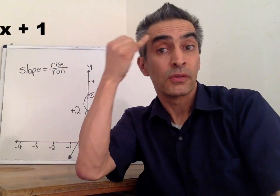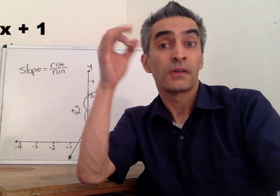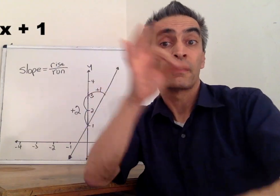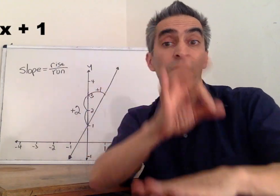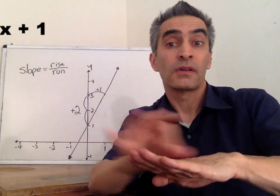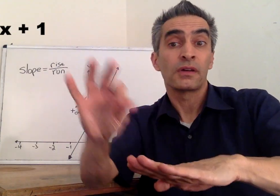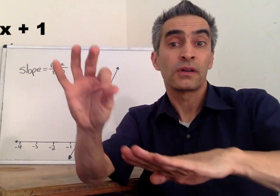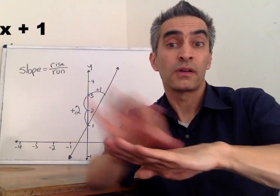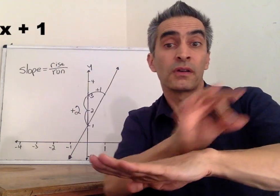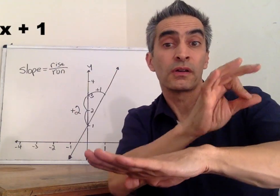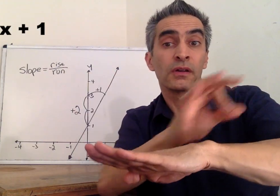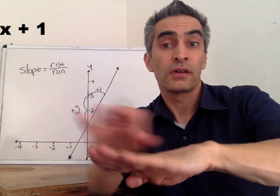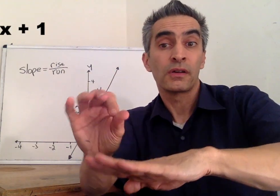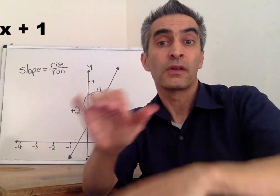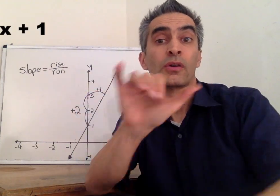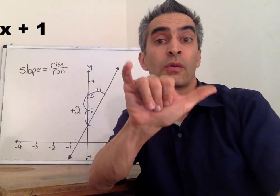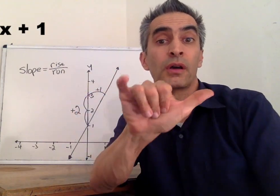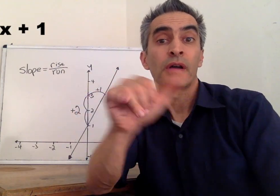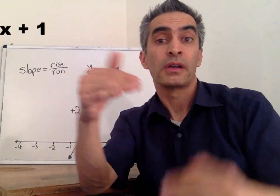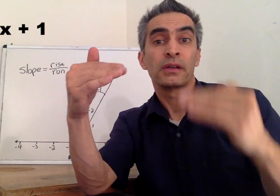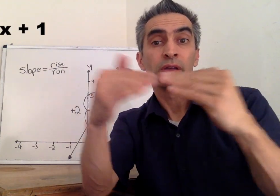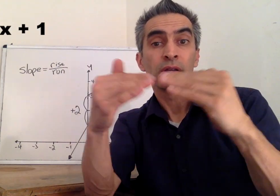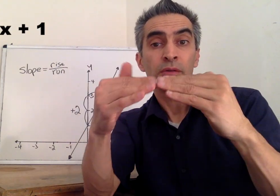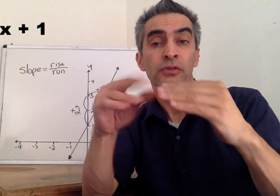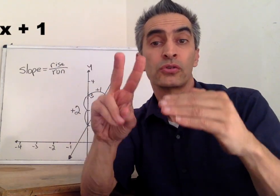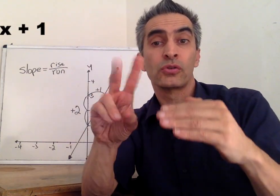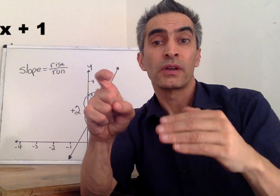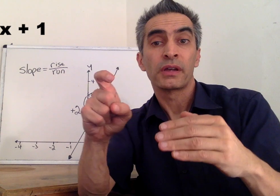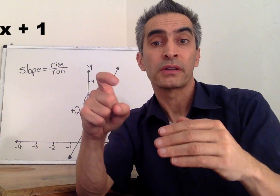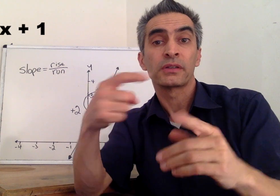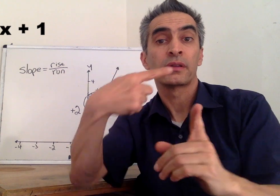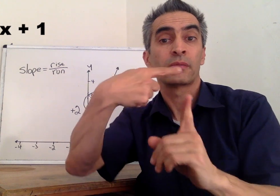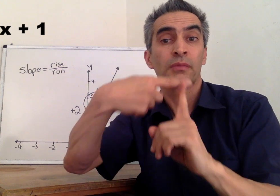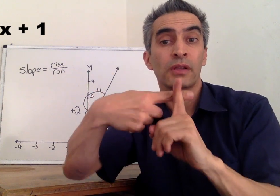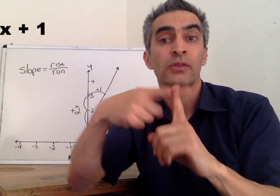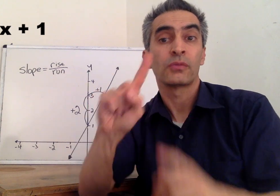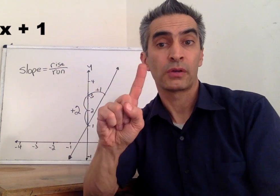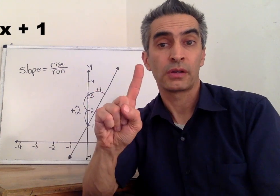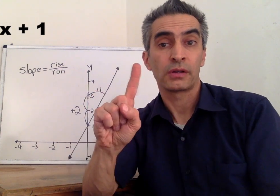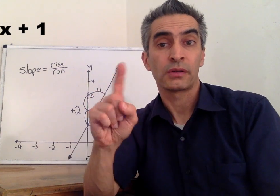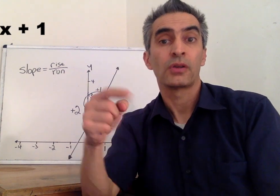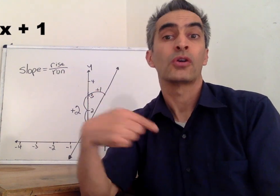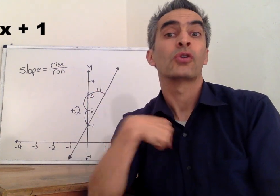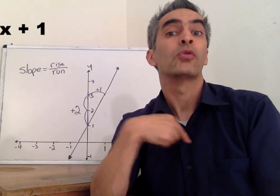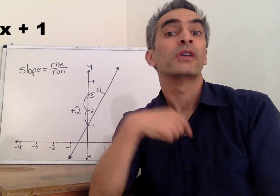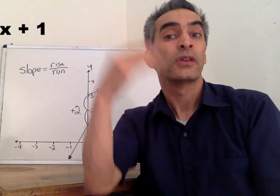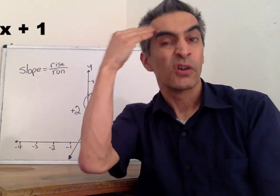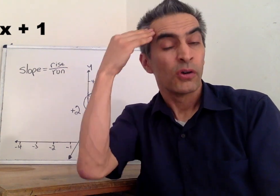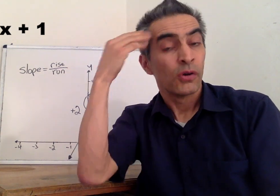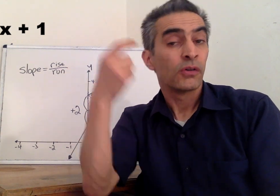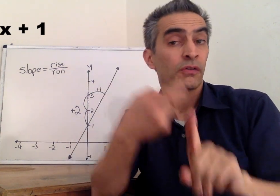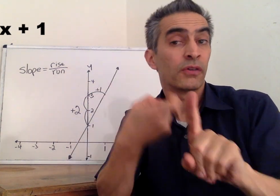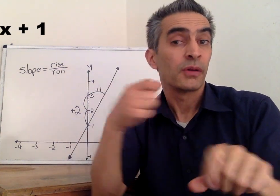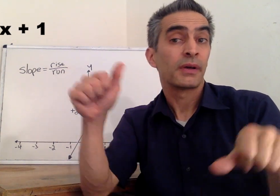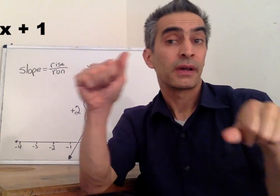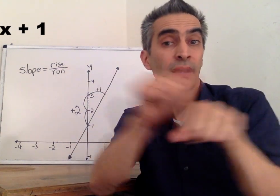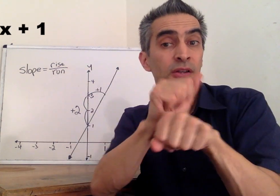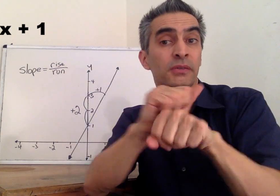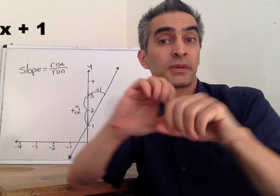Suppose we have the function y equals 2x plus 1. We know from algebra